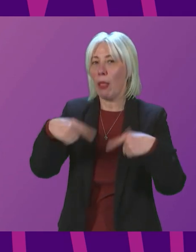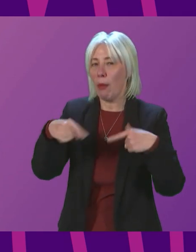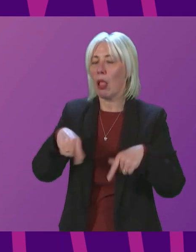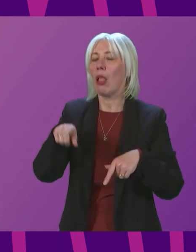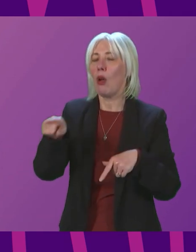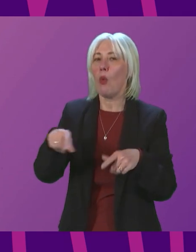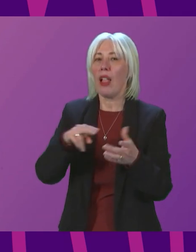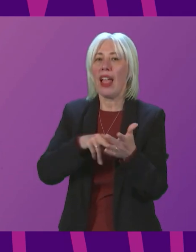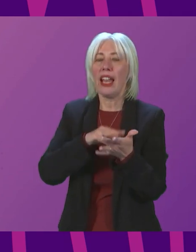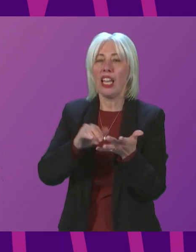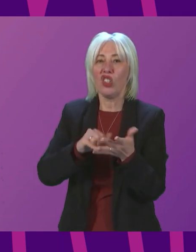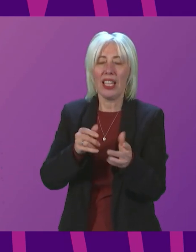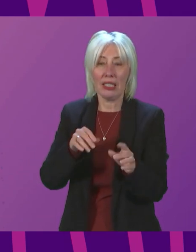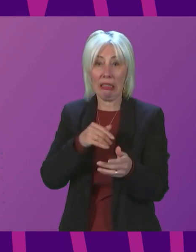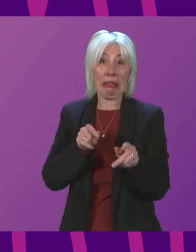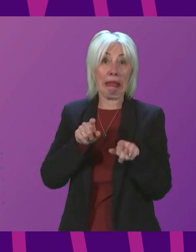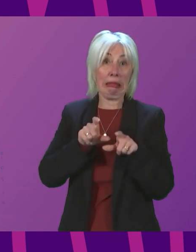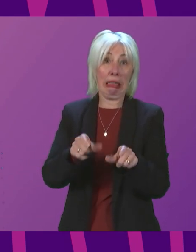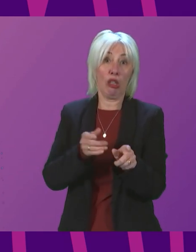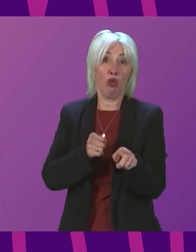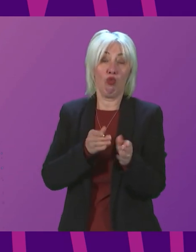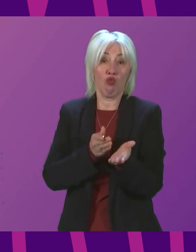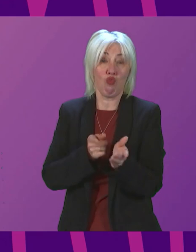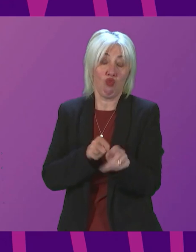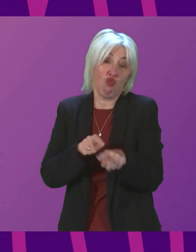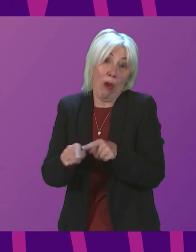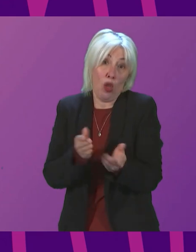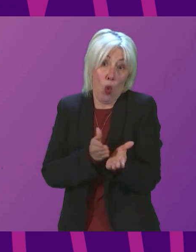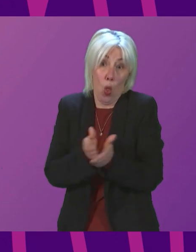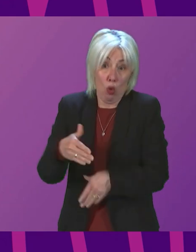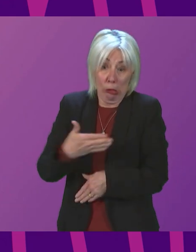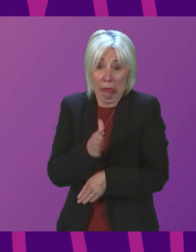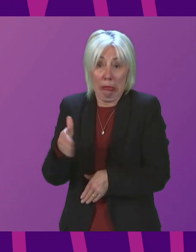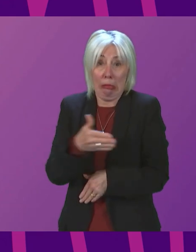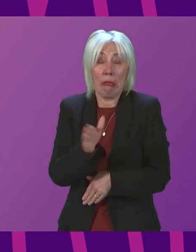continues to navigate through this incredibly difficult period.